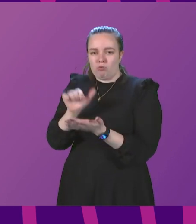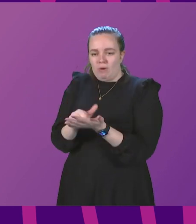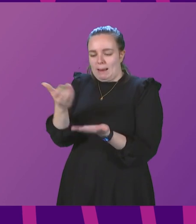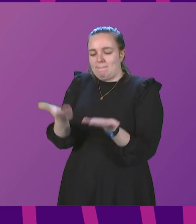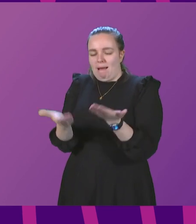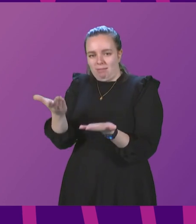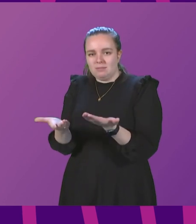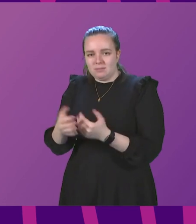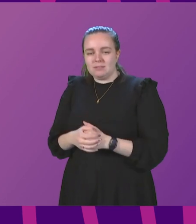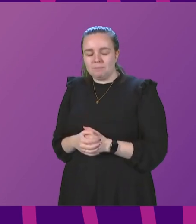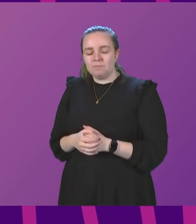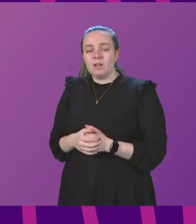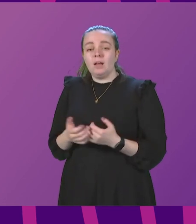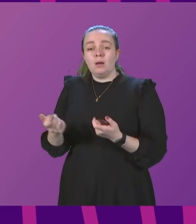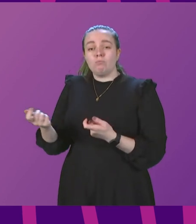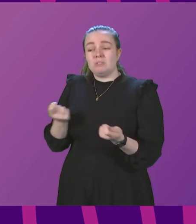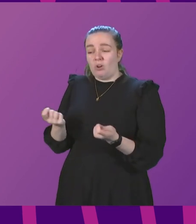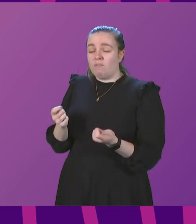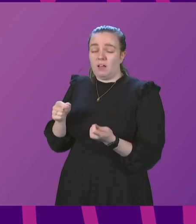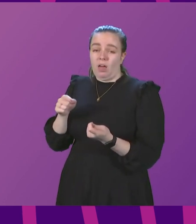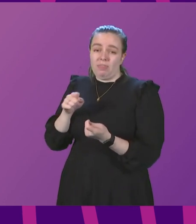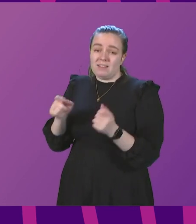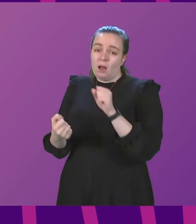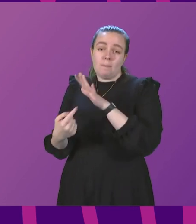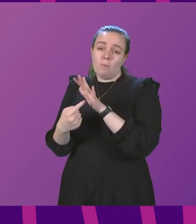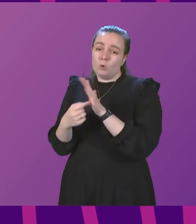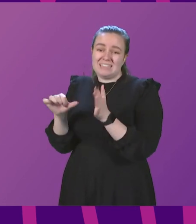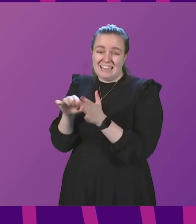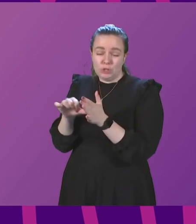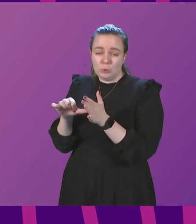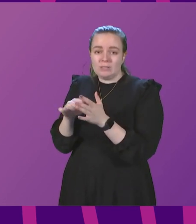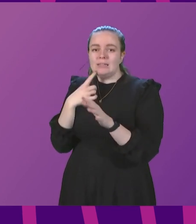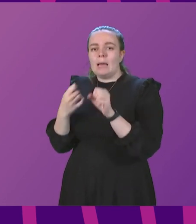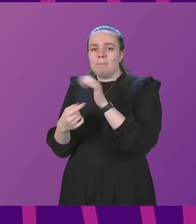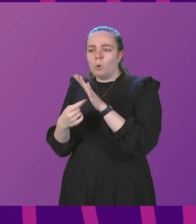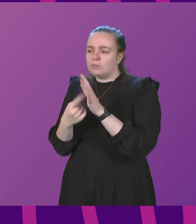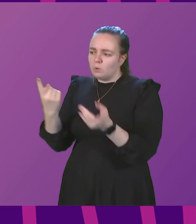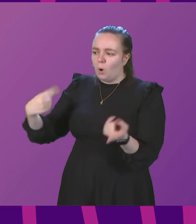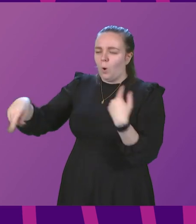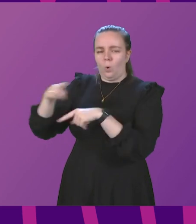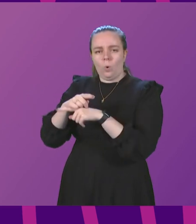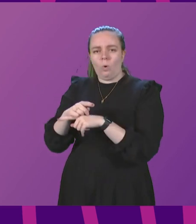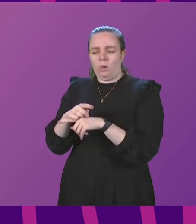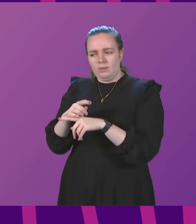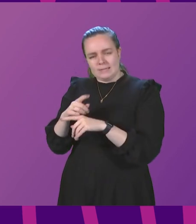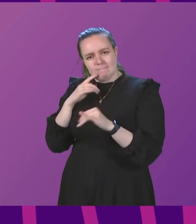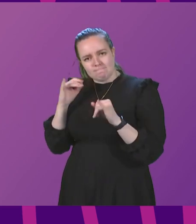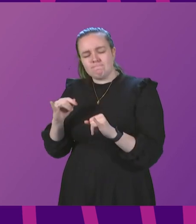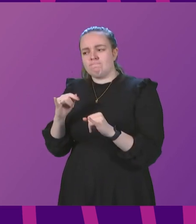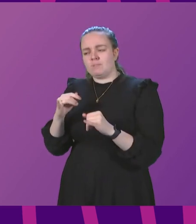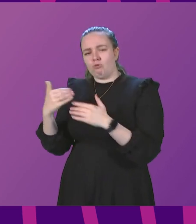on this. President and Officer, these are important issues. And I think it's important everybody treats them seriously and